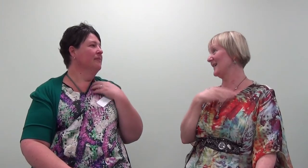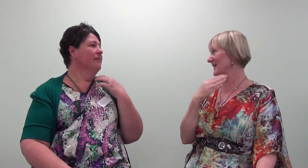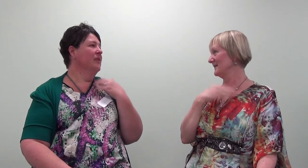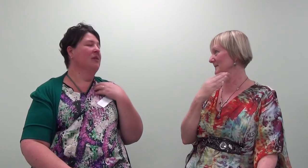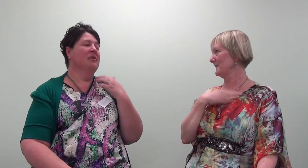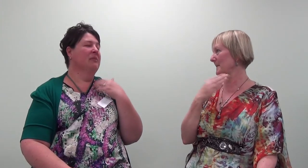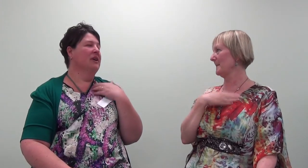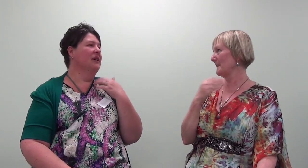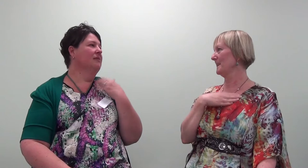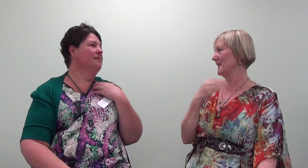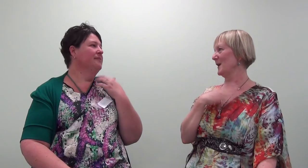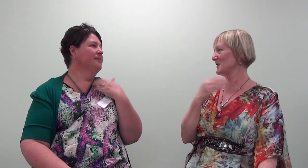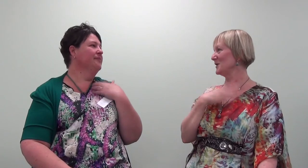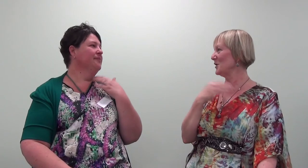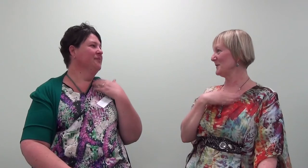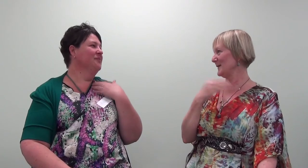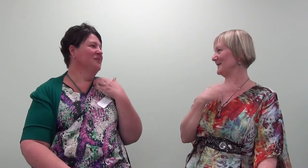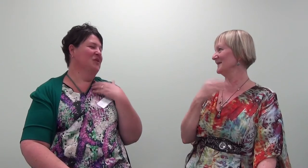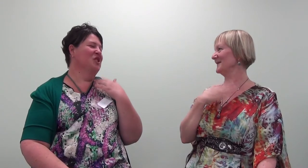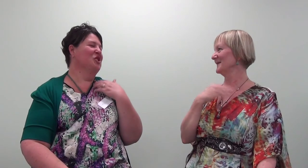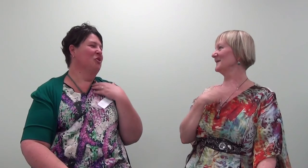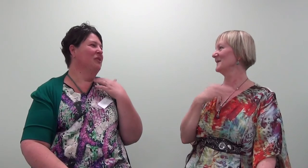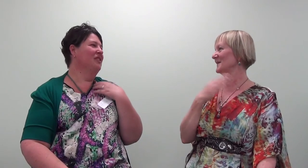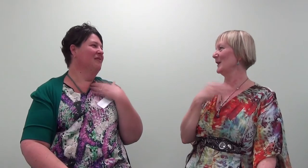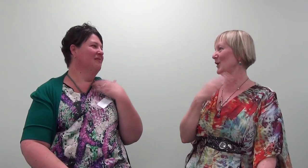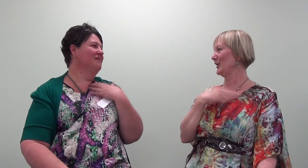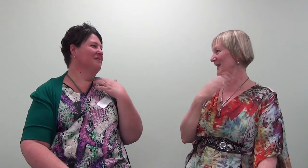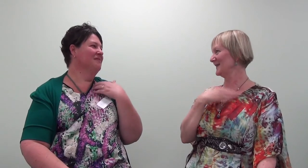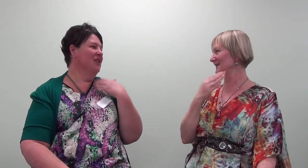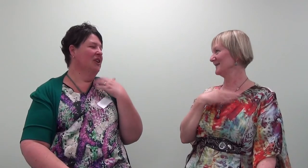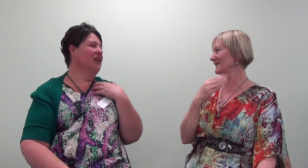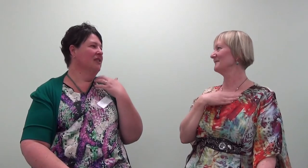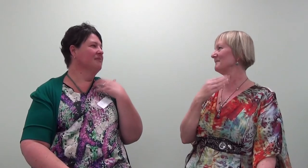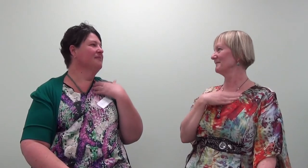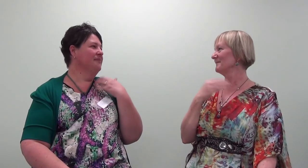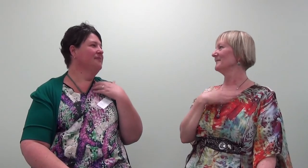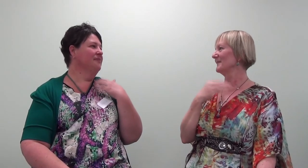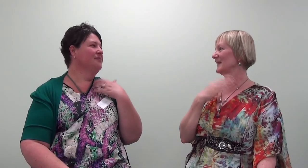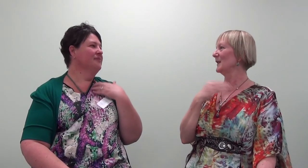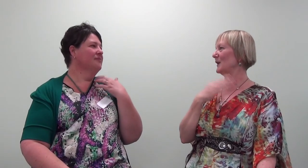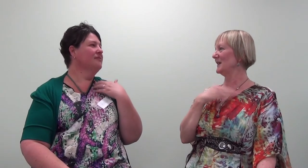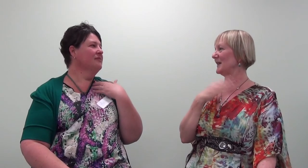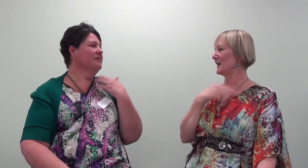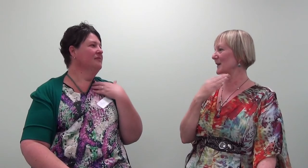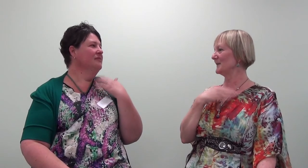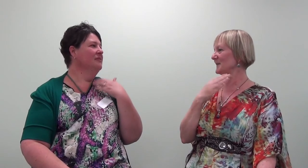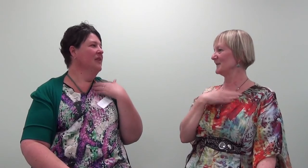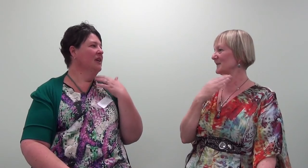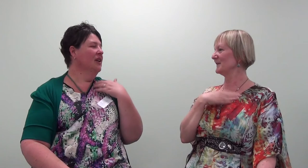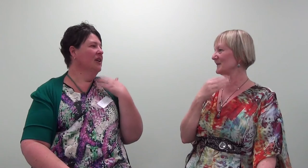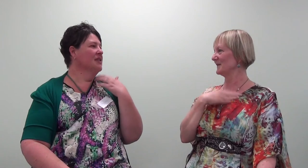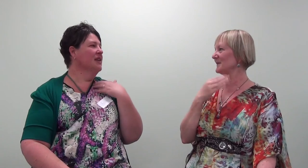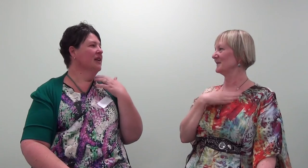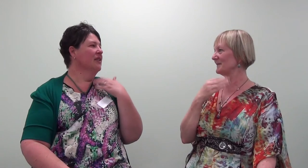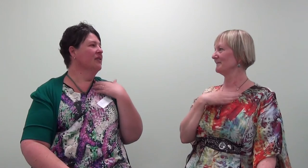bad person. I'm just human. I'm human. Learning. Learning. Learning to let go. Learning to let go.